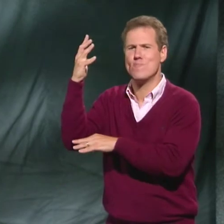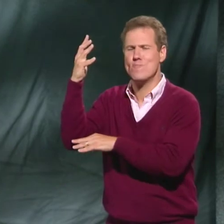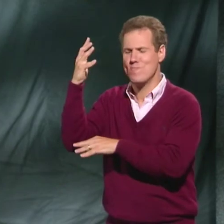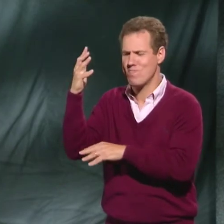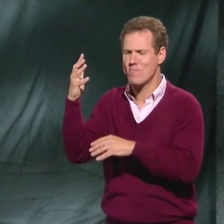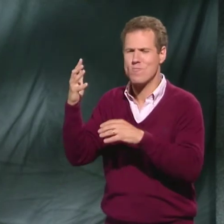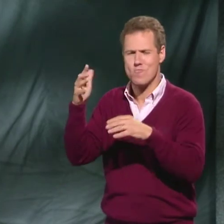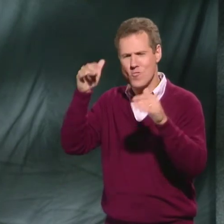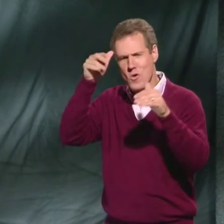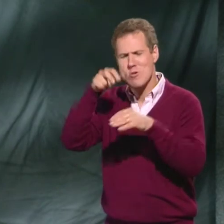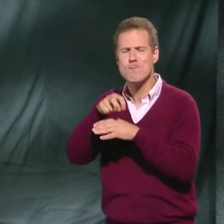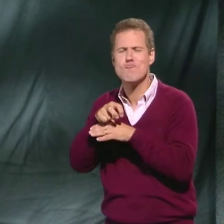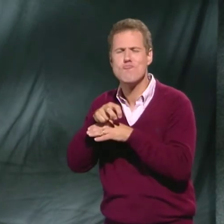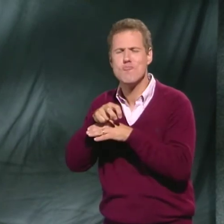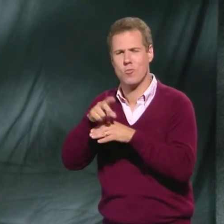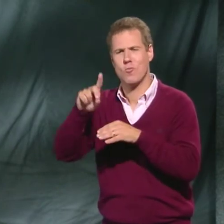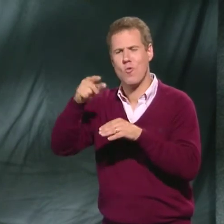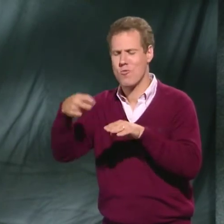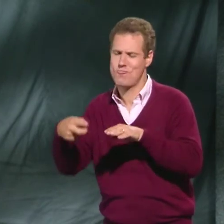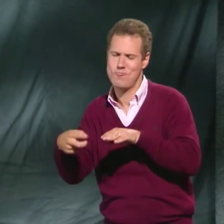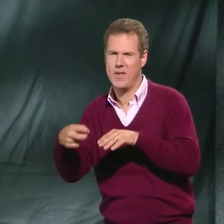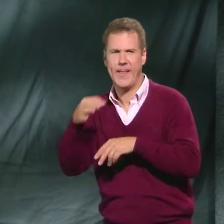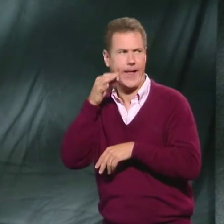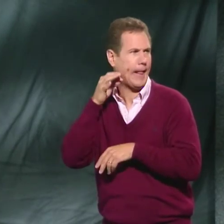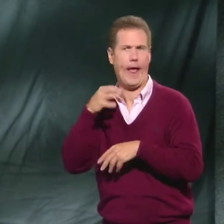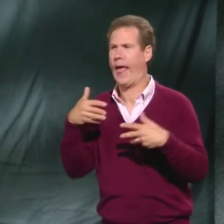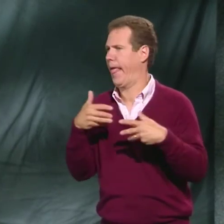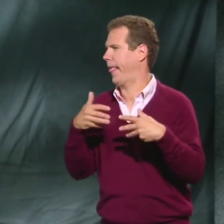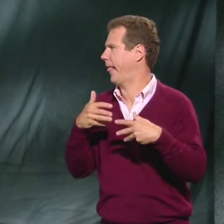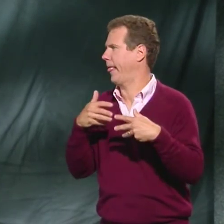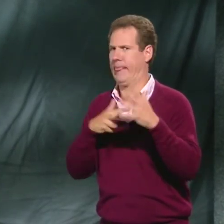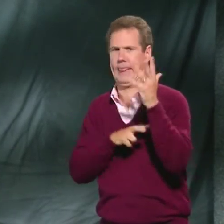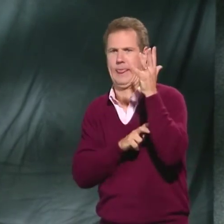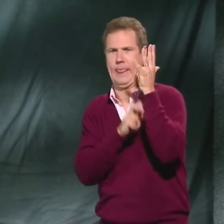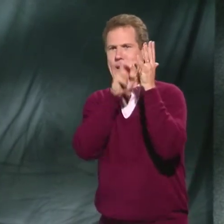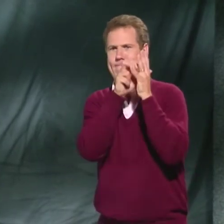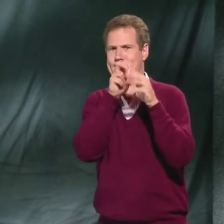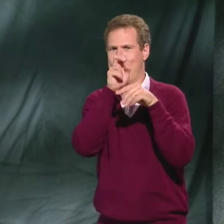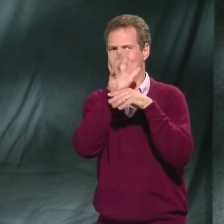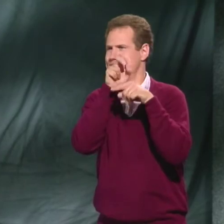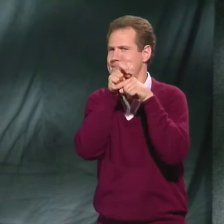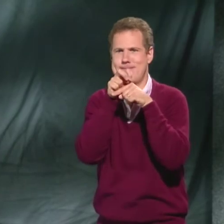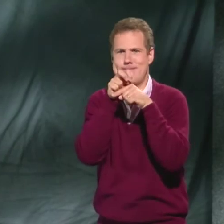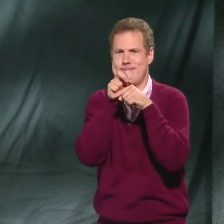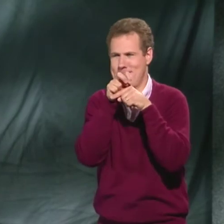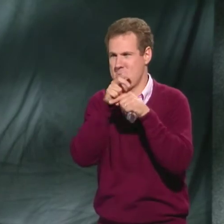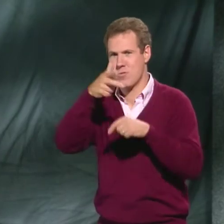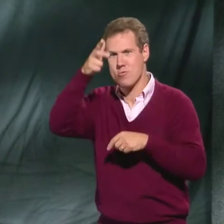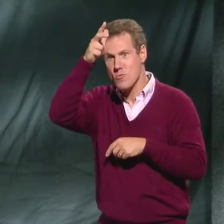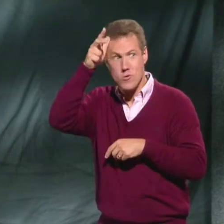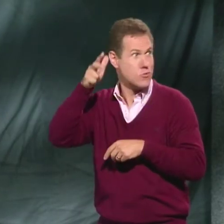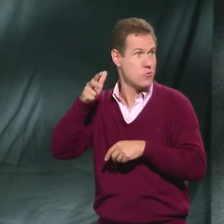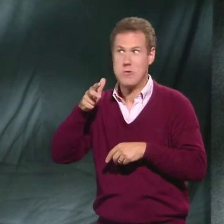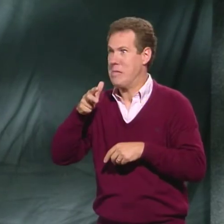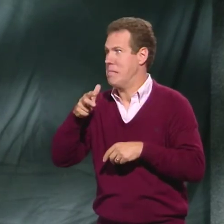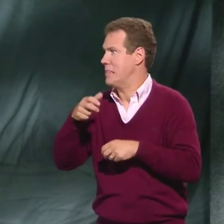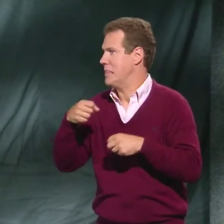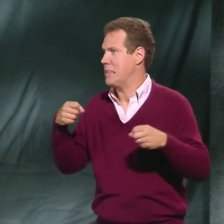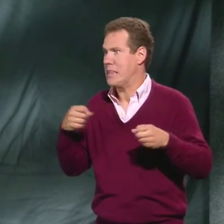The cat didn't want to stay on the ground, so he decided to climb up on the tree and sit on a branch. The rooster was too scared to stay on the ground,